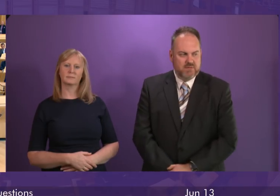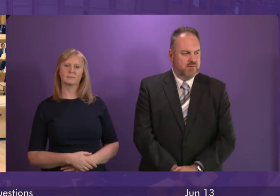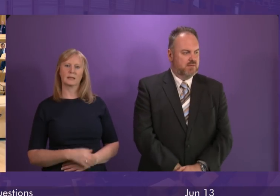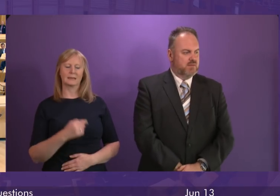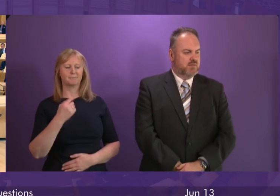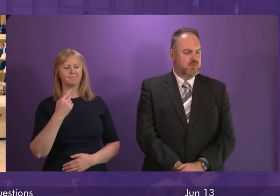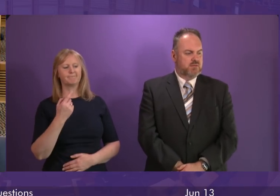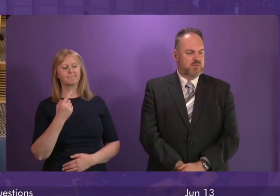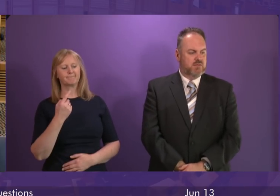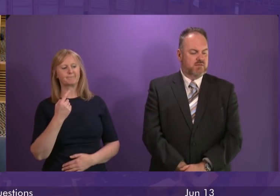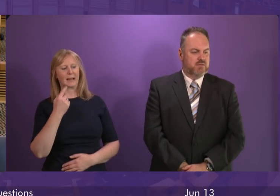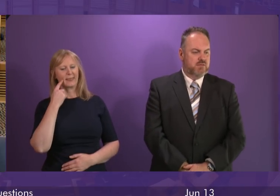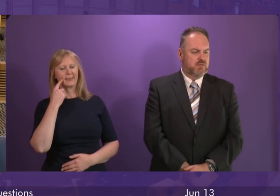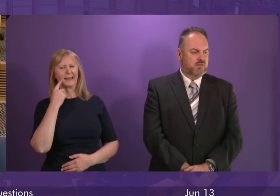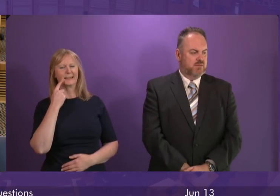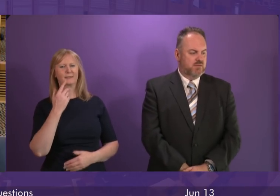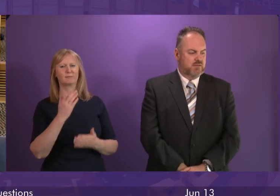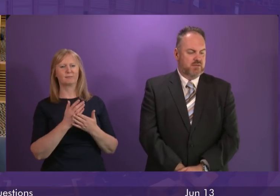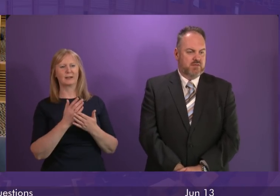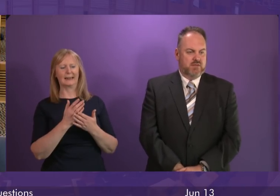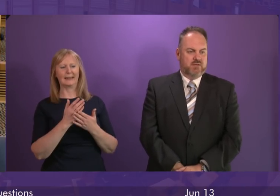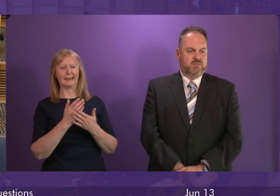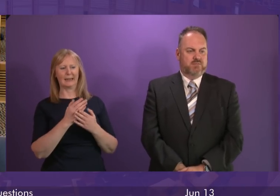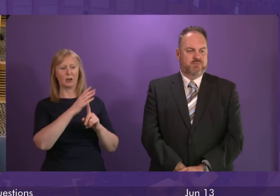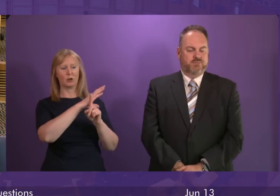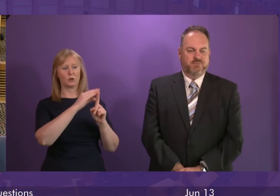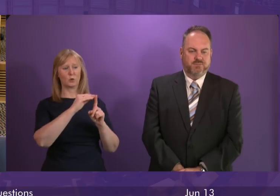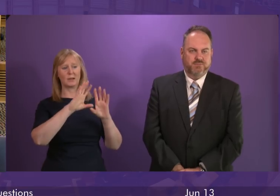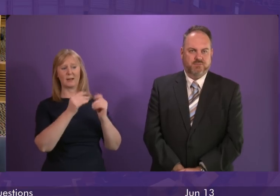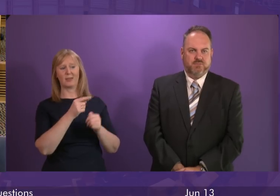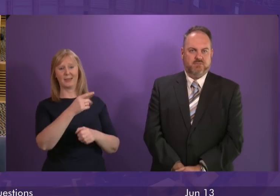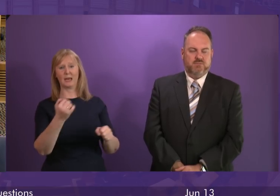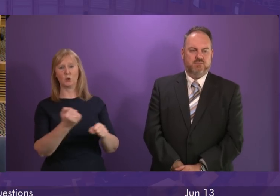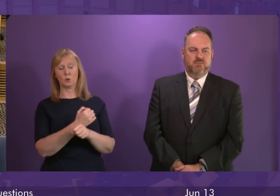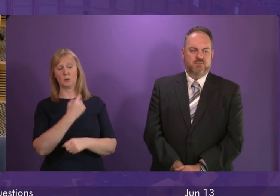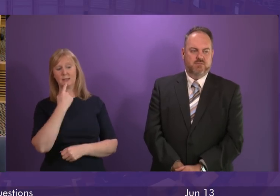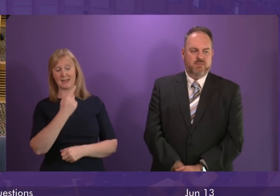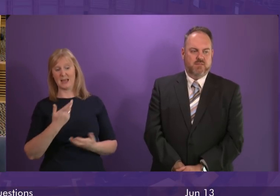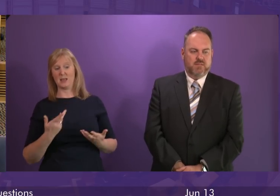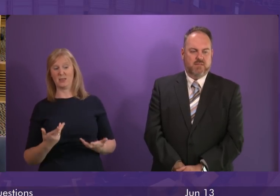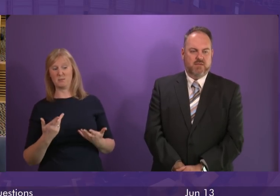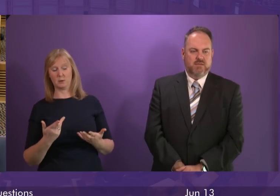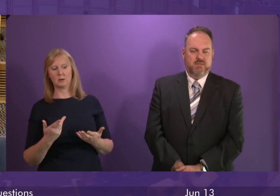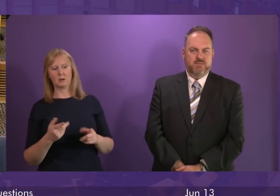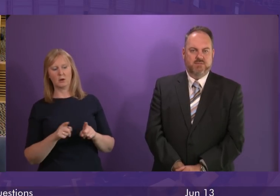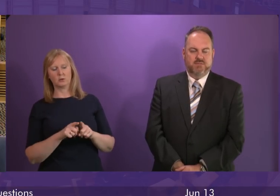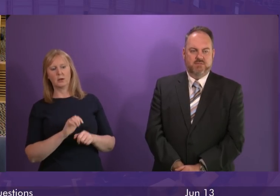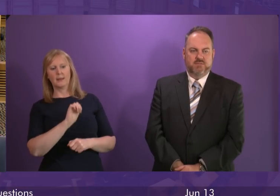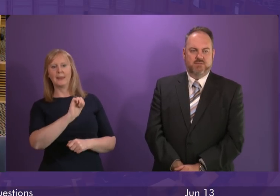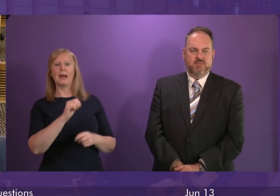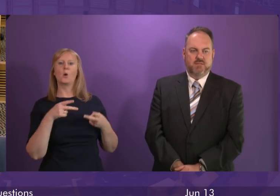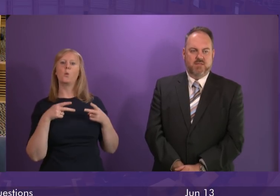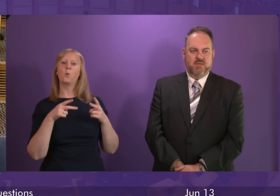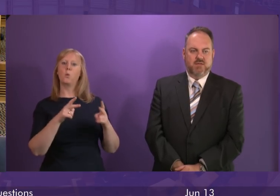think I think everything the Tories do and say right now and in fact the shrill way in which